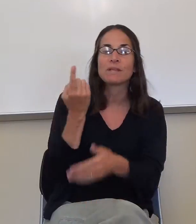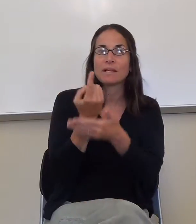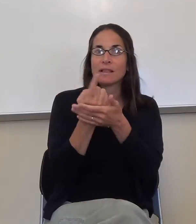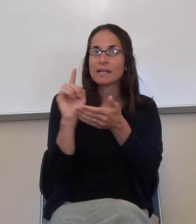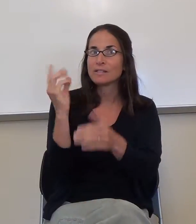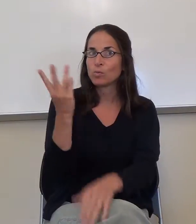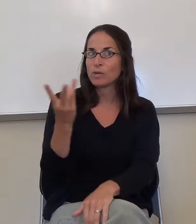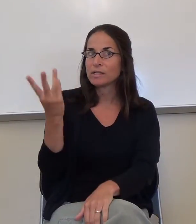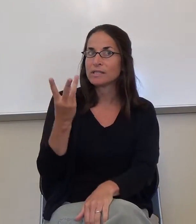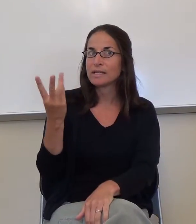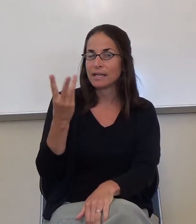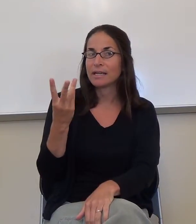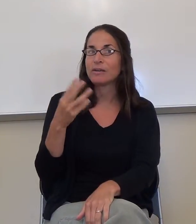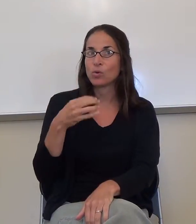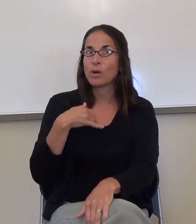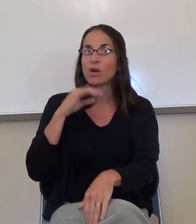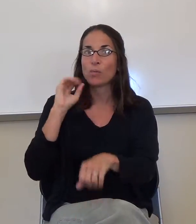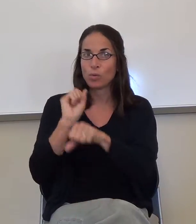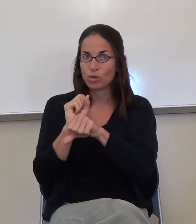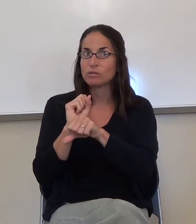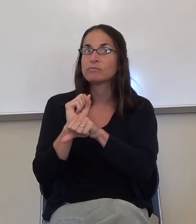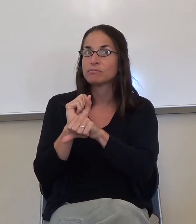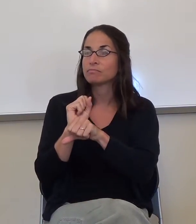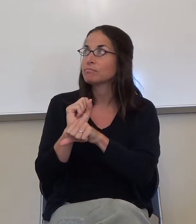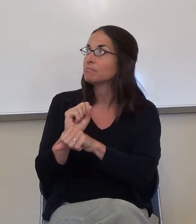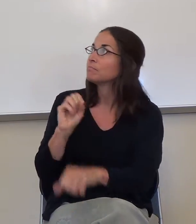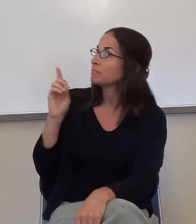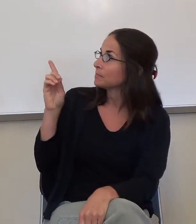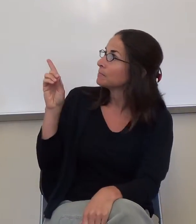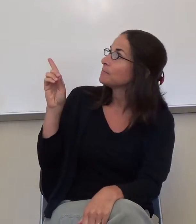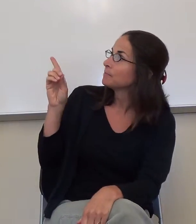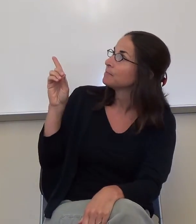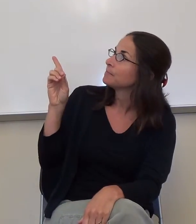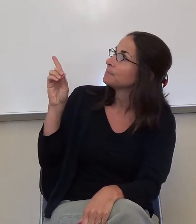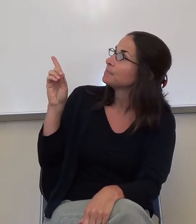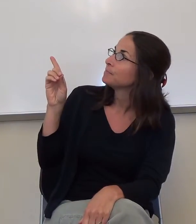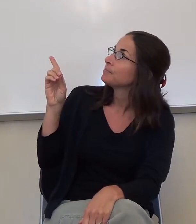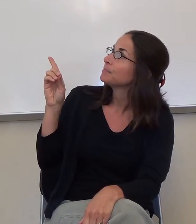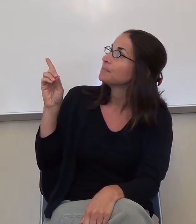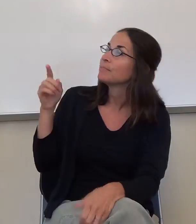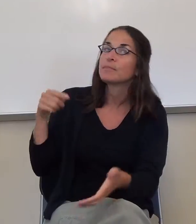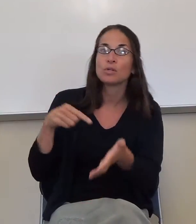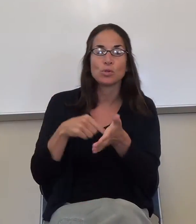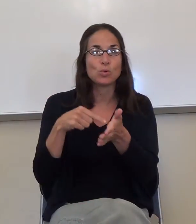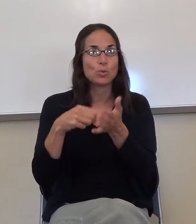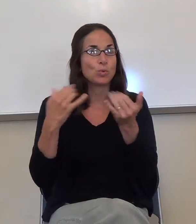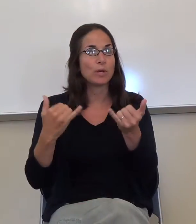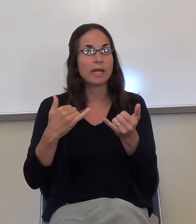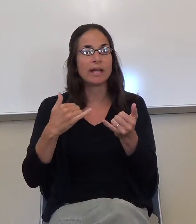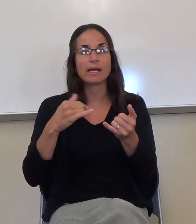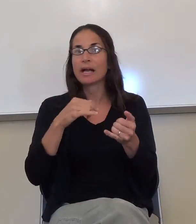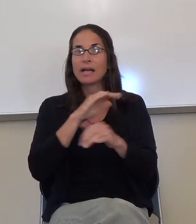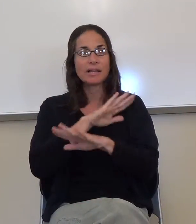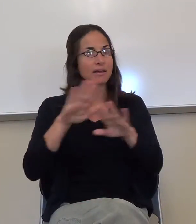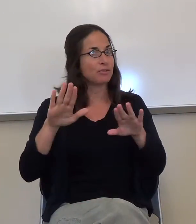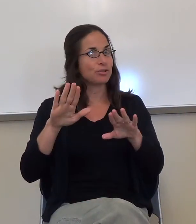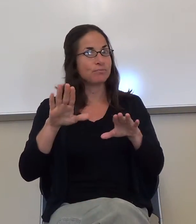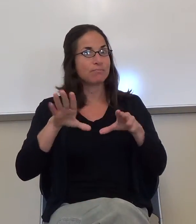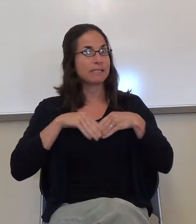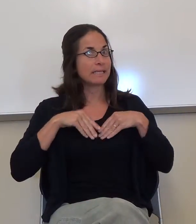you had homework that is due today. And I do not accept late work. So